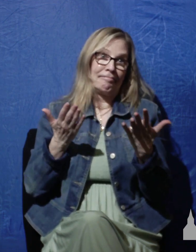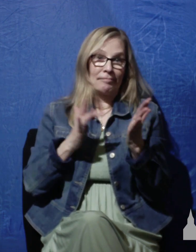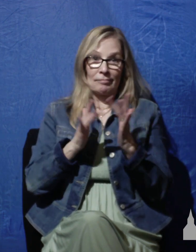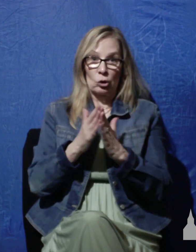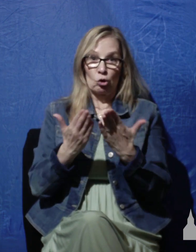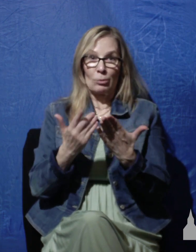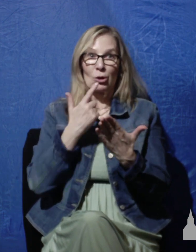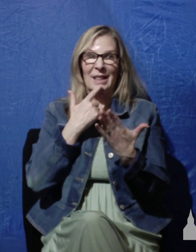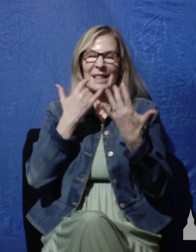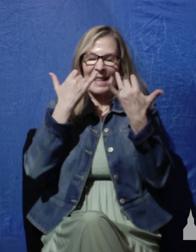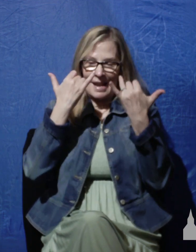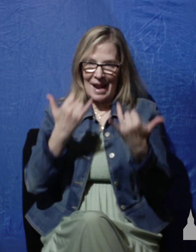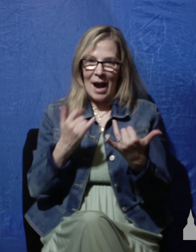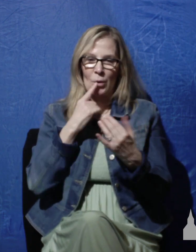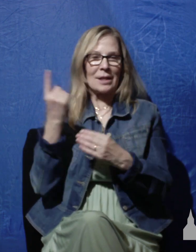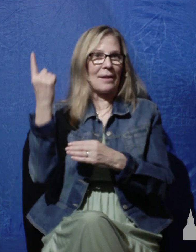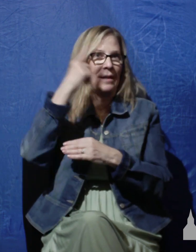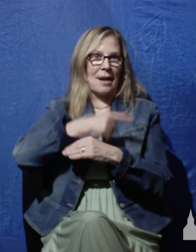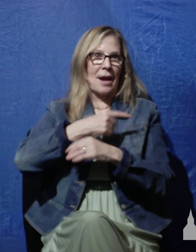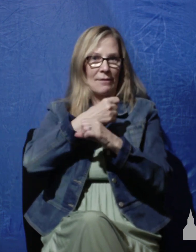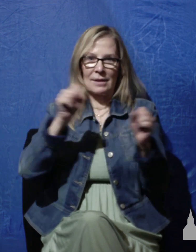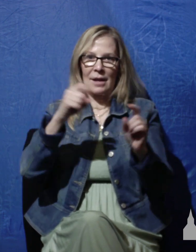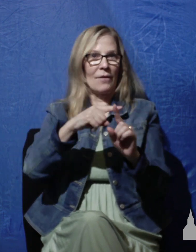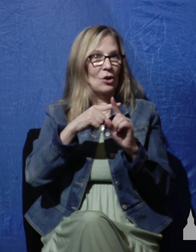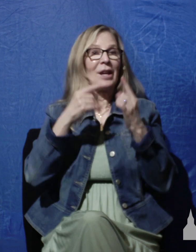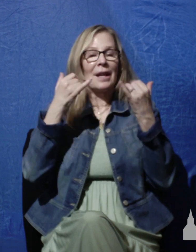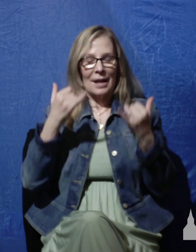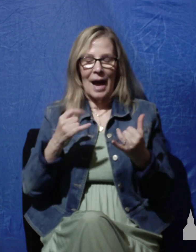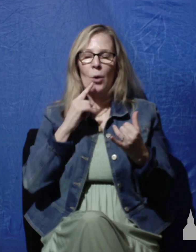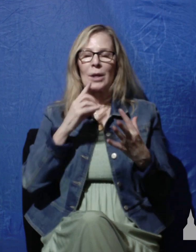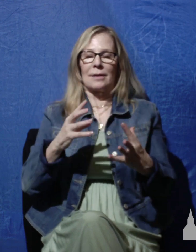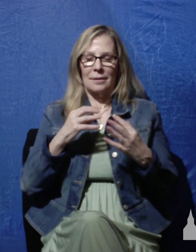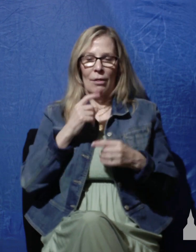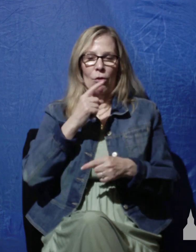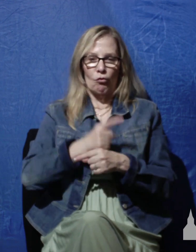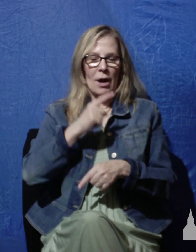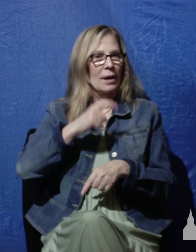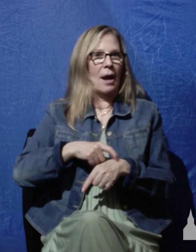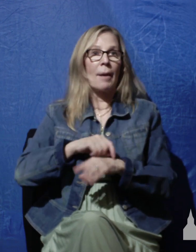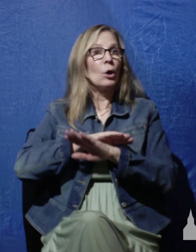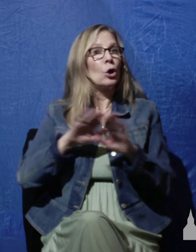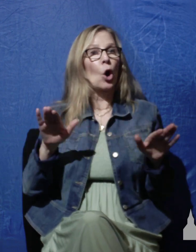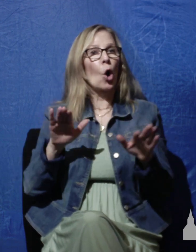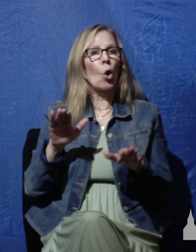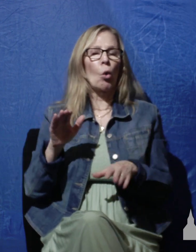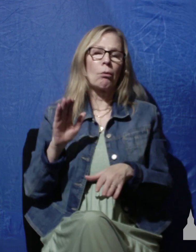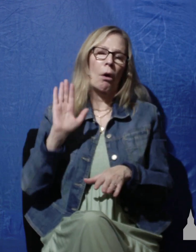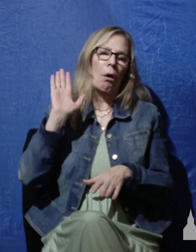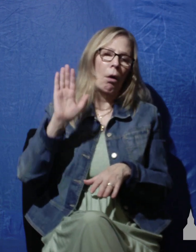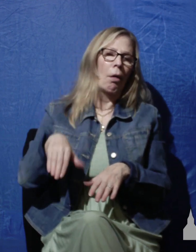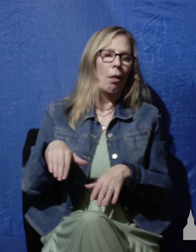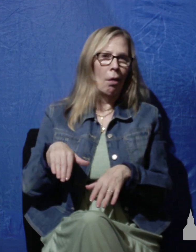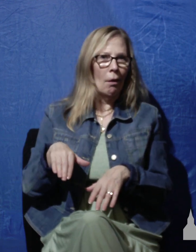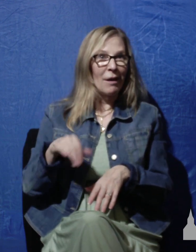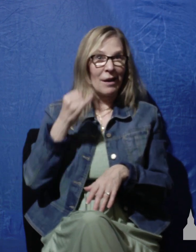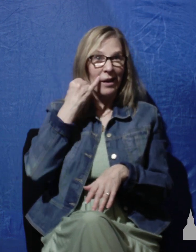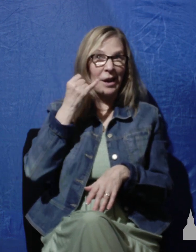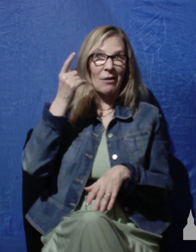now is the day of salvation now is the acceptable time don't harden your heart if God is talking to you so